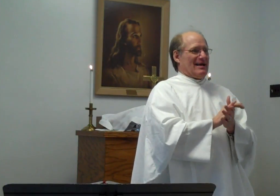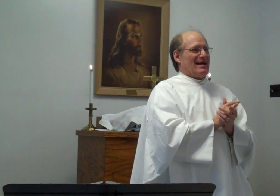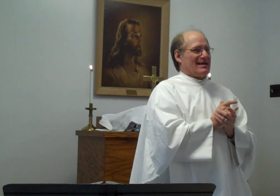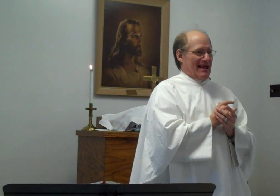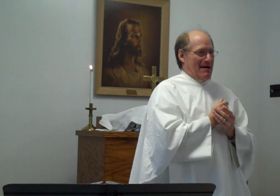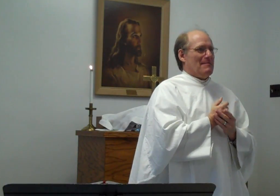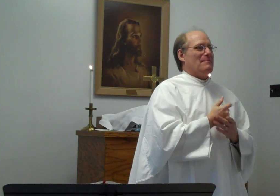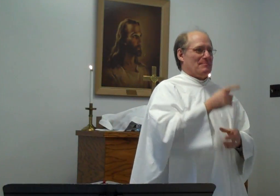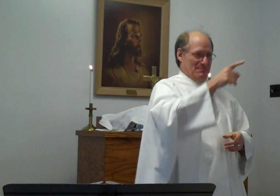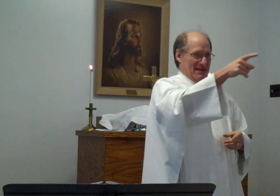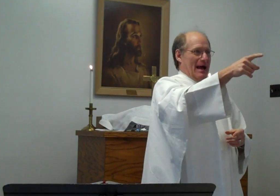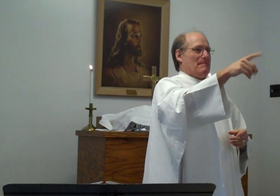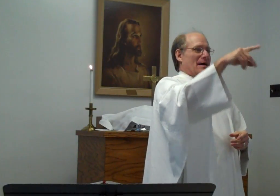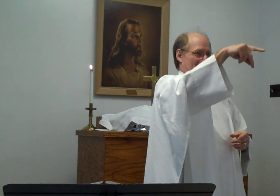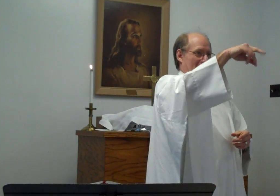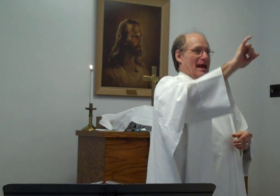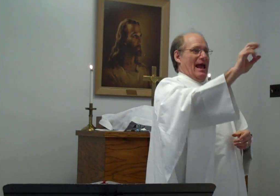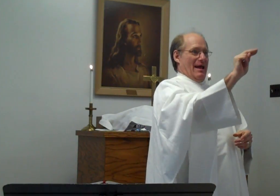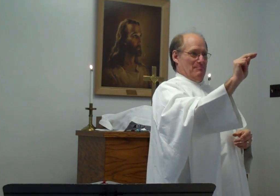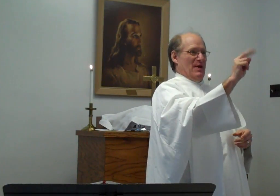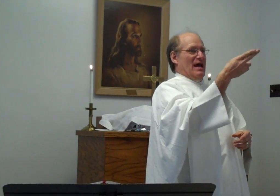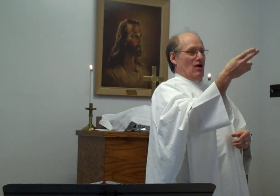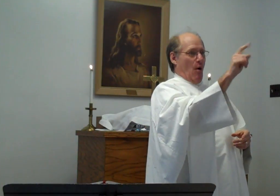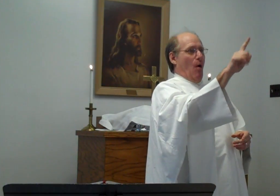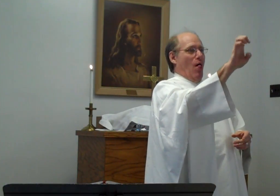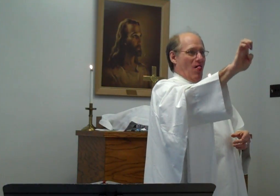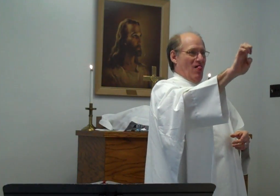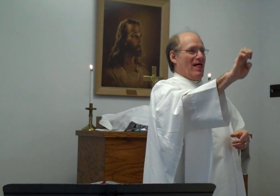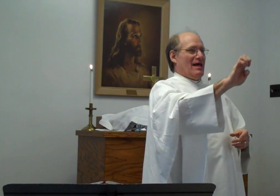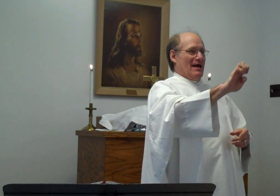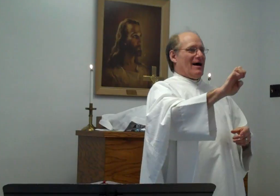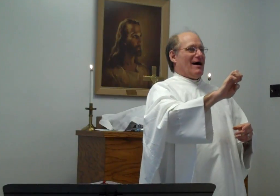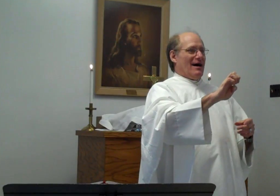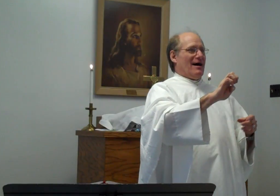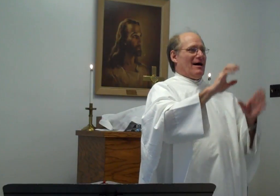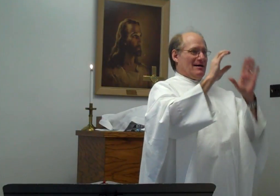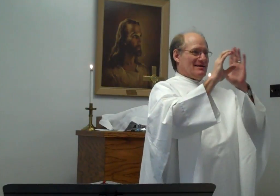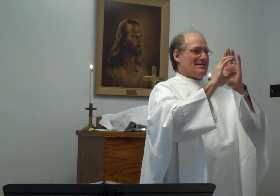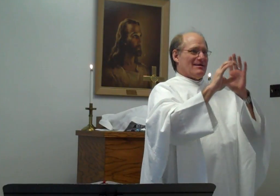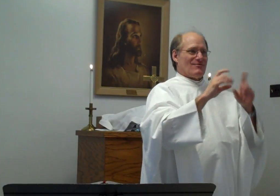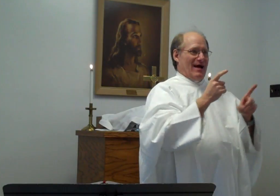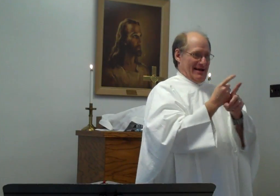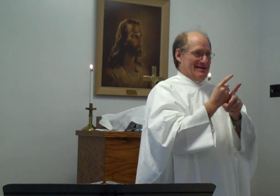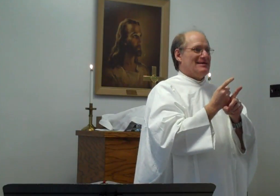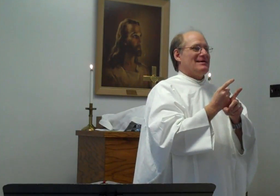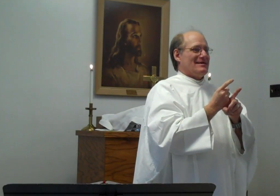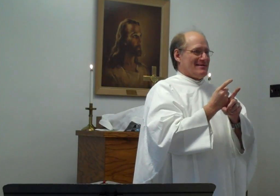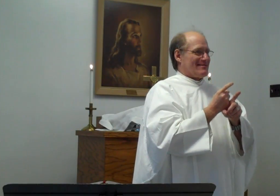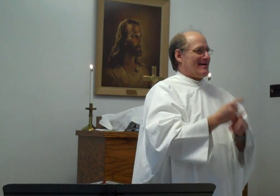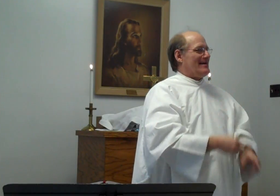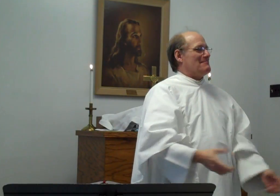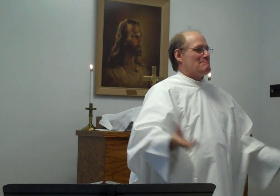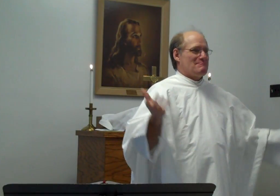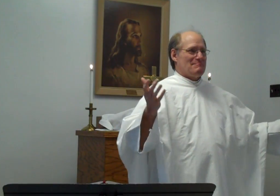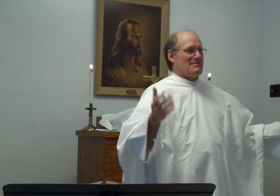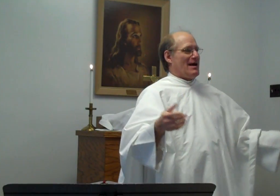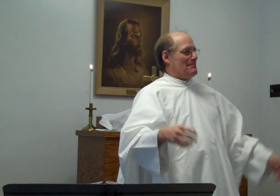Yeah. A pinhole. Right. Yeah.